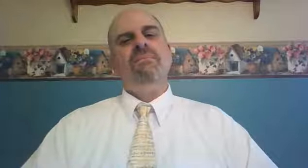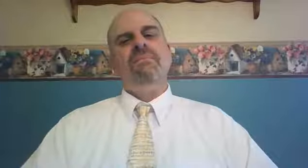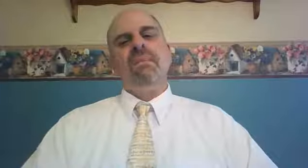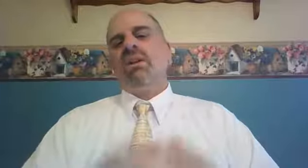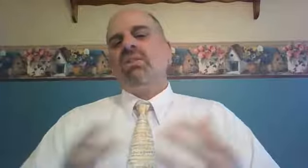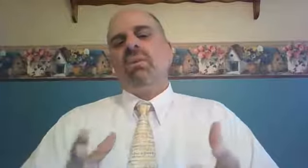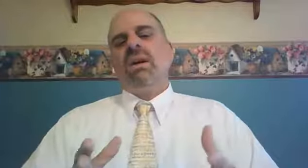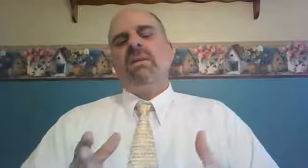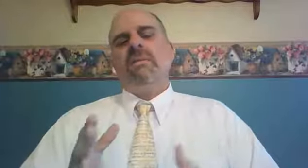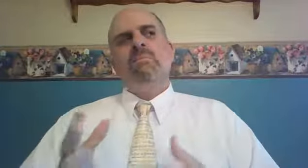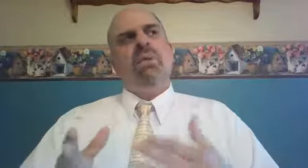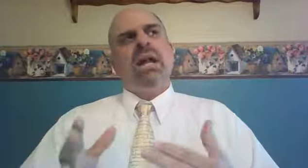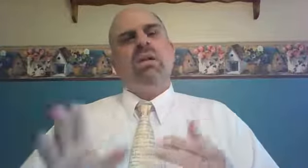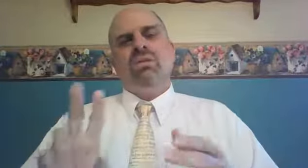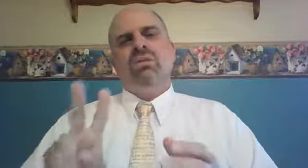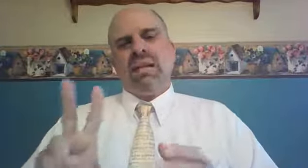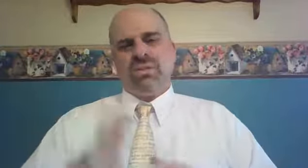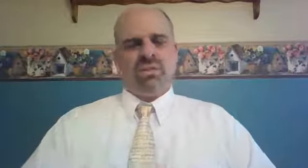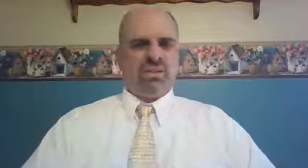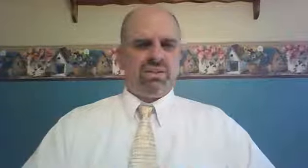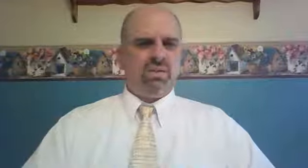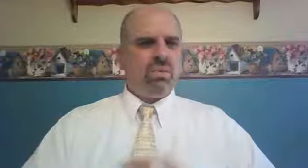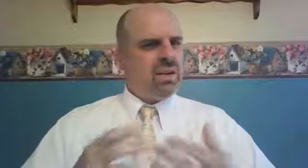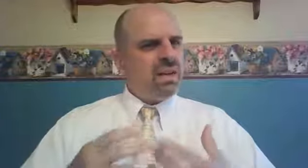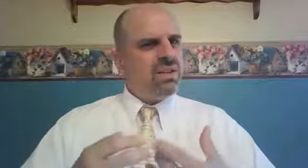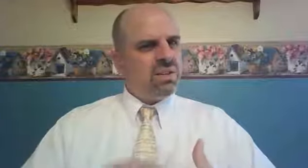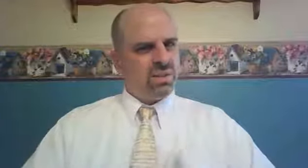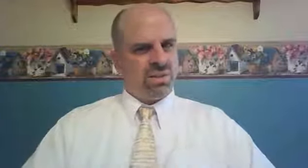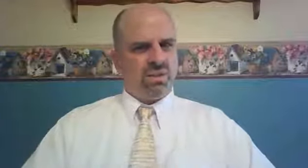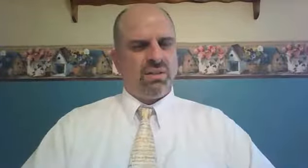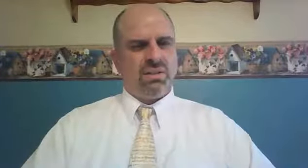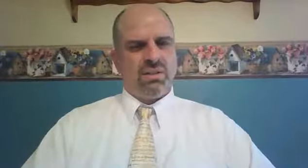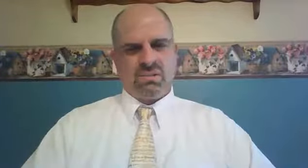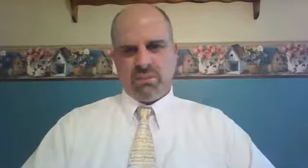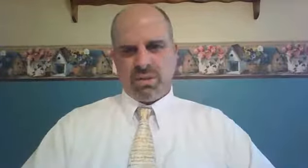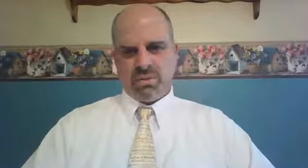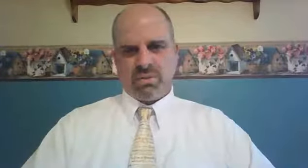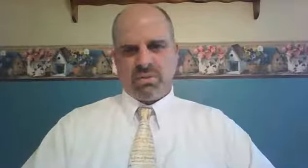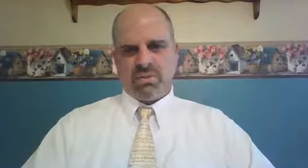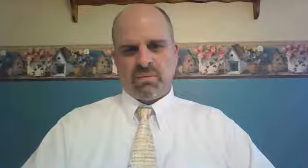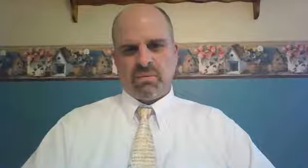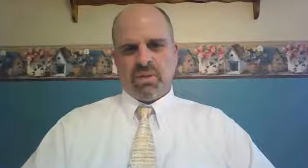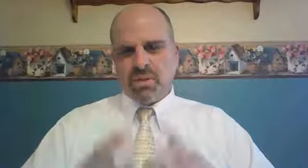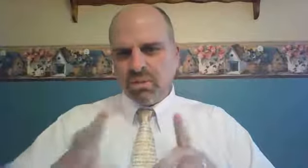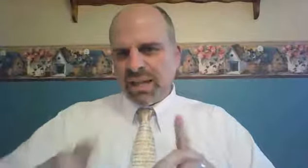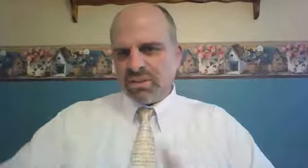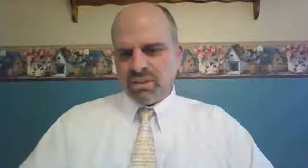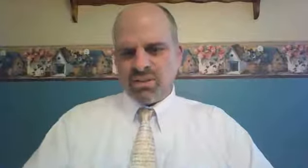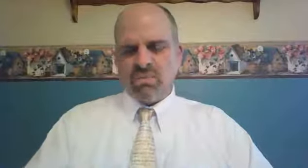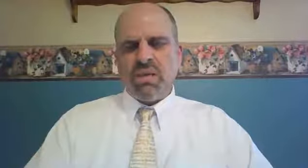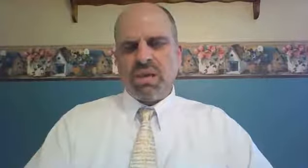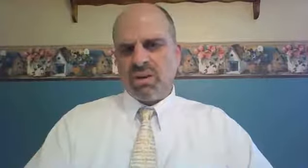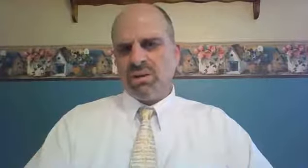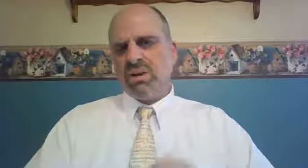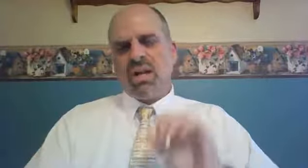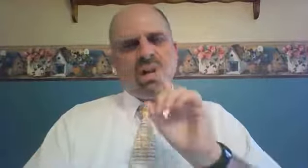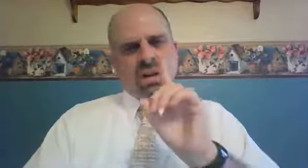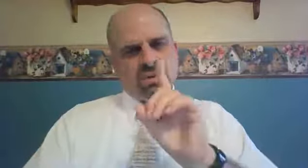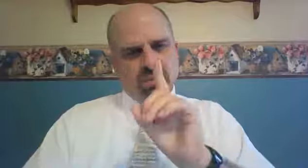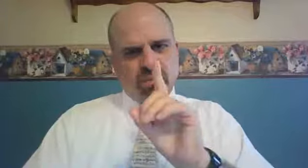Because I want to point out two lessons that we need to learn from this. Two lessons that we can learn. Here's the